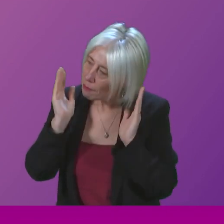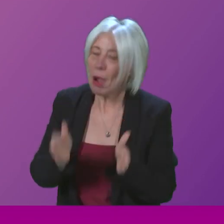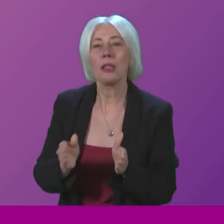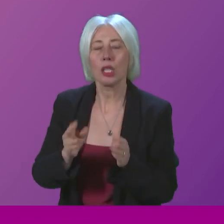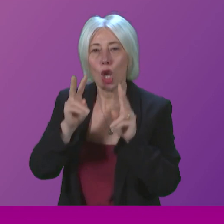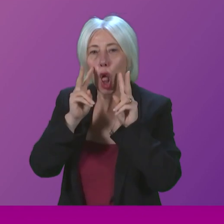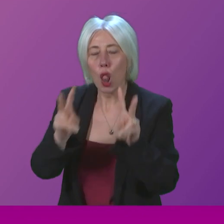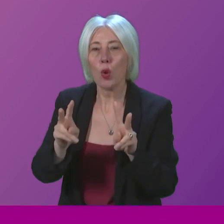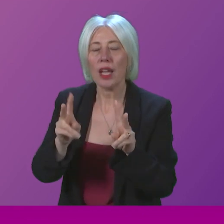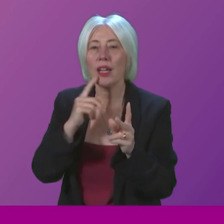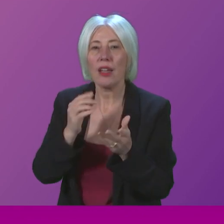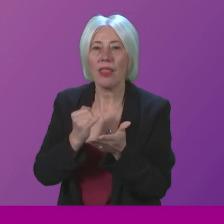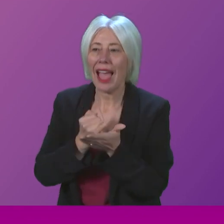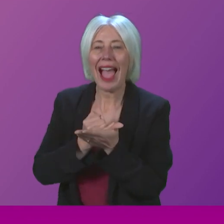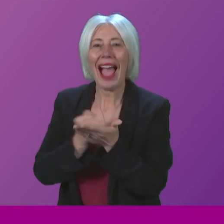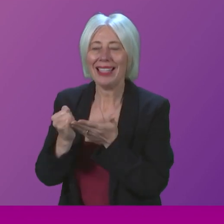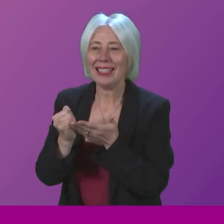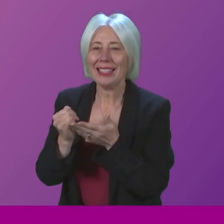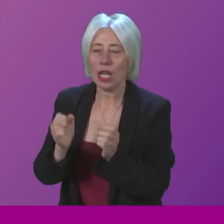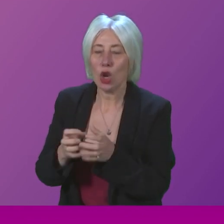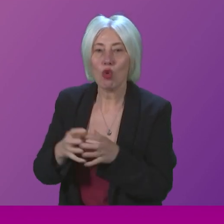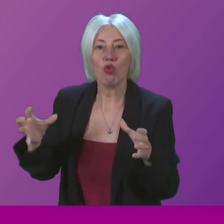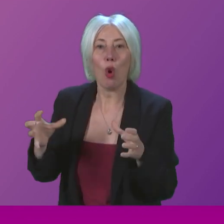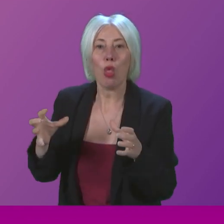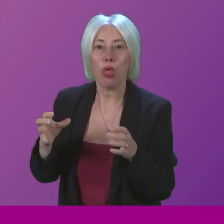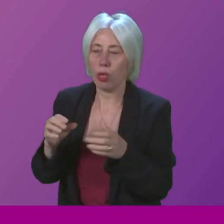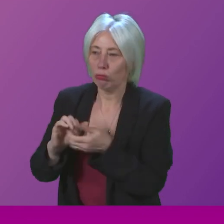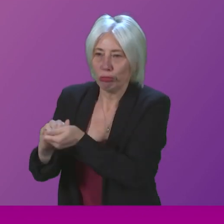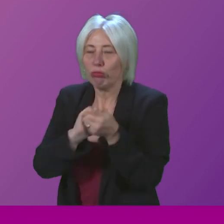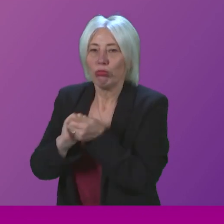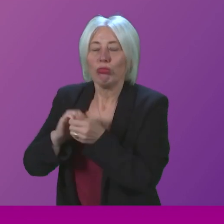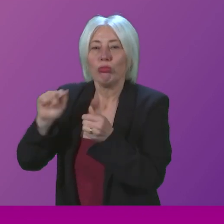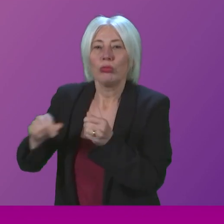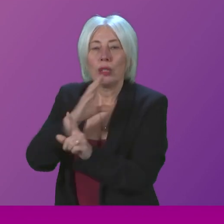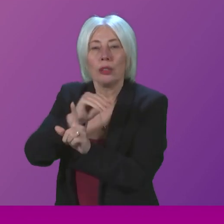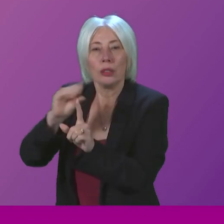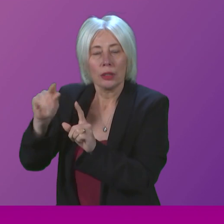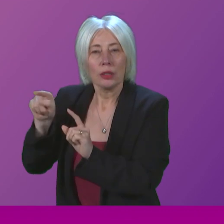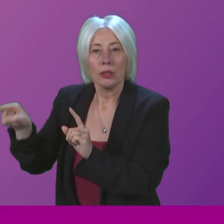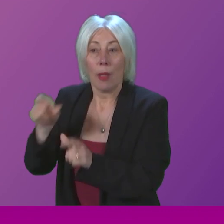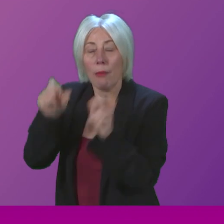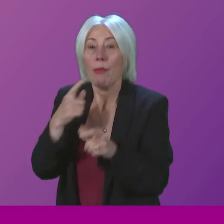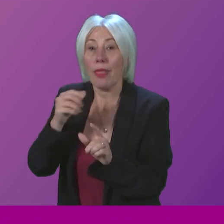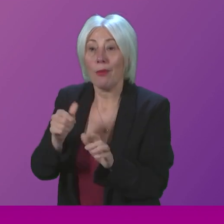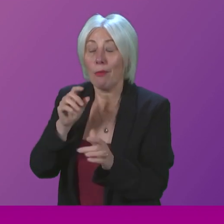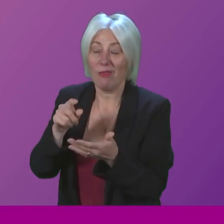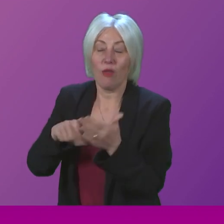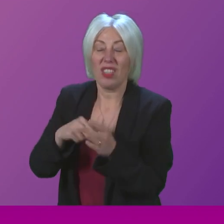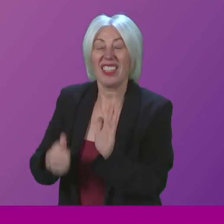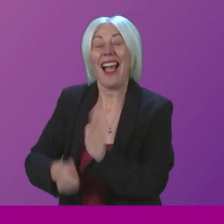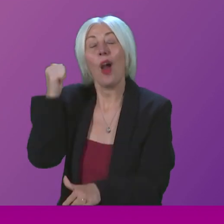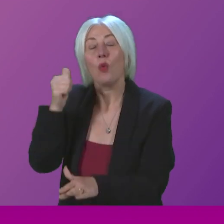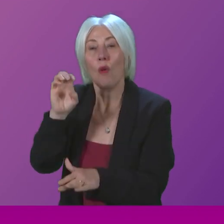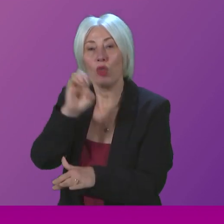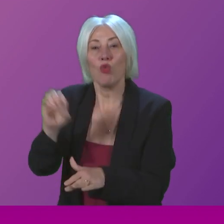the anti-growth coalition within the Conservative Party, you know, the ones that took Scotland out of the European Union and the single market,